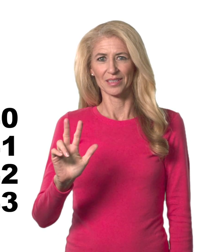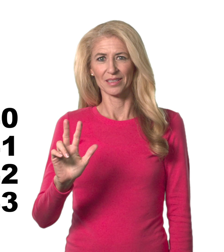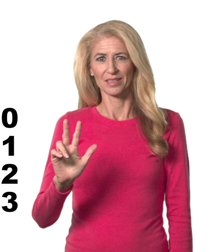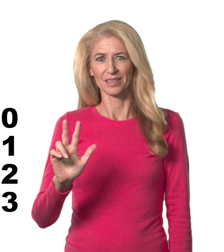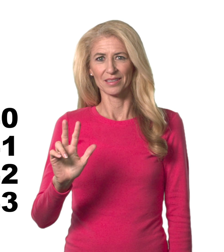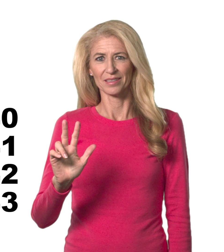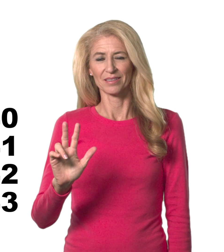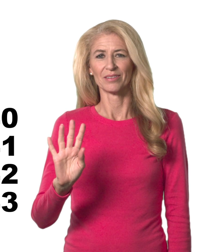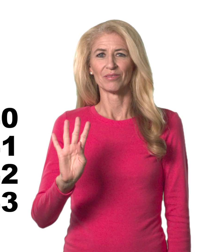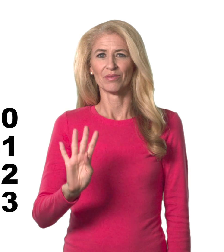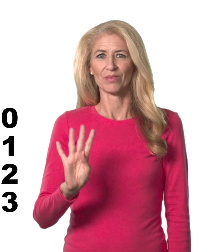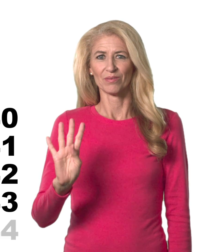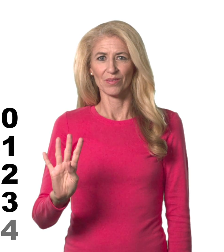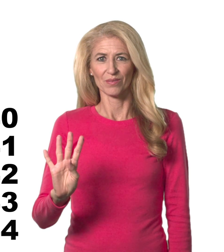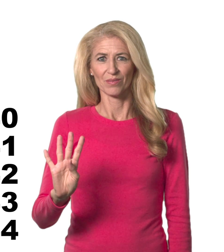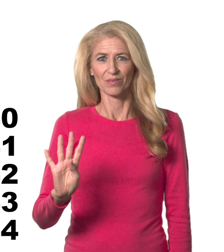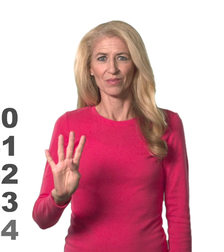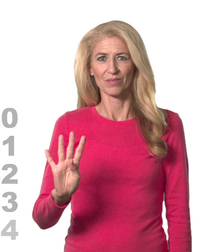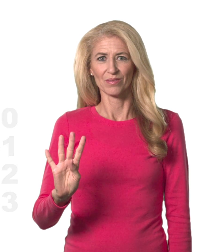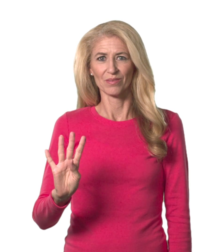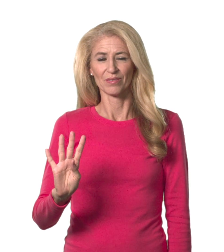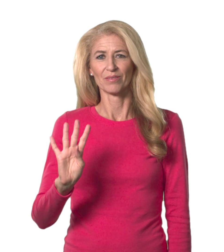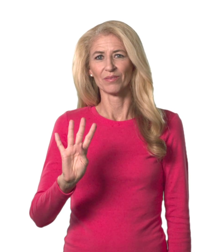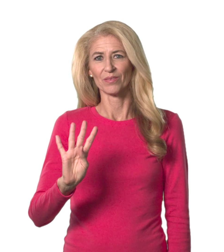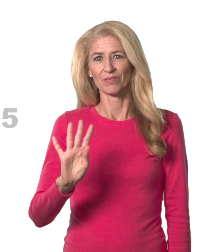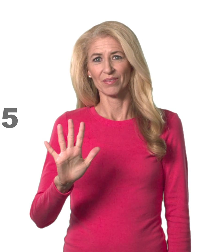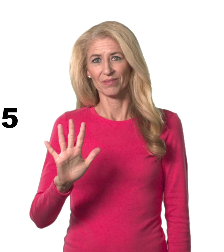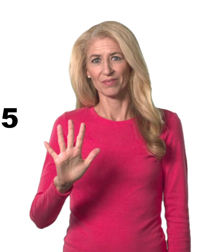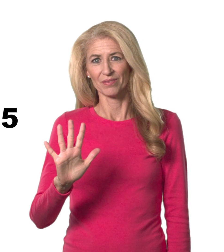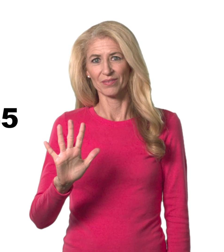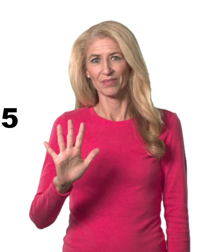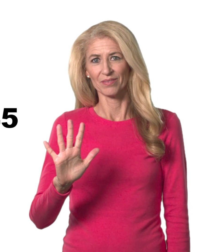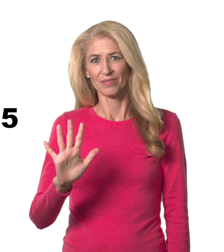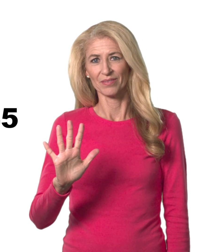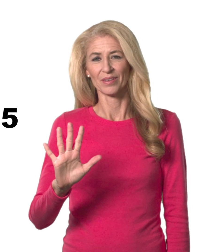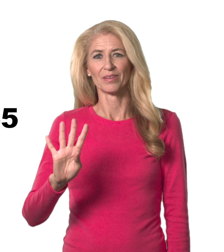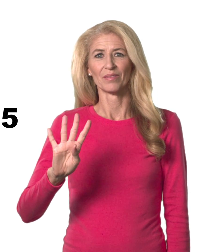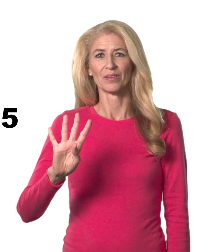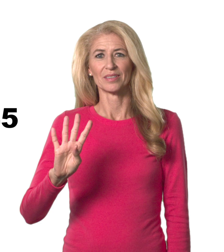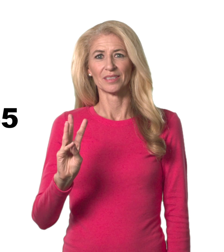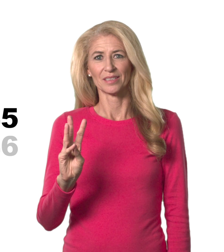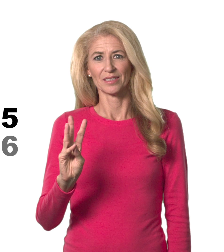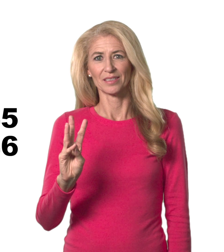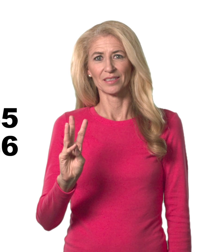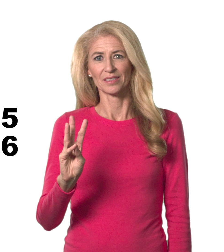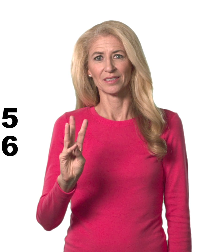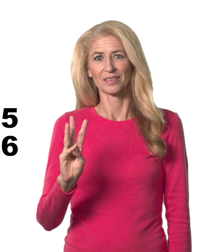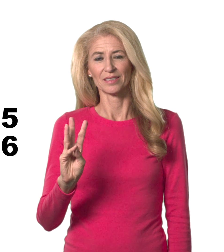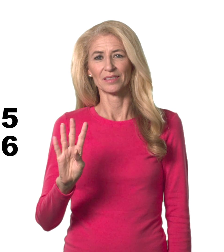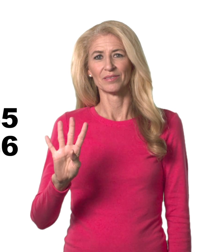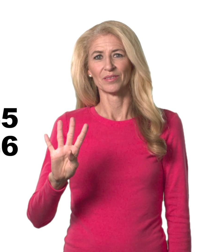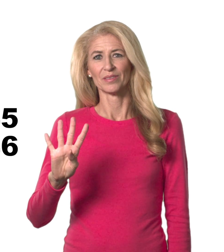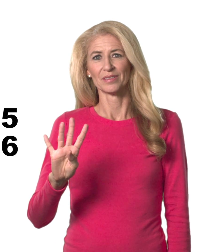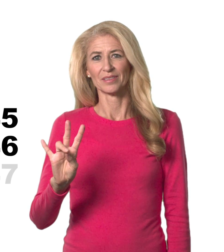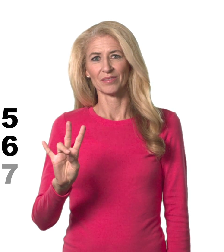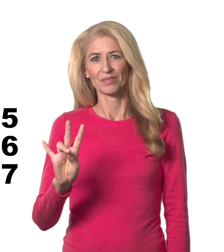44, 45, 46, 47,